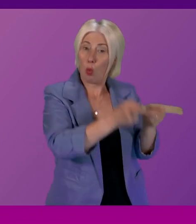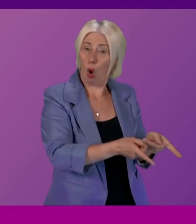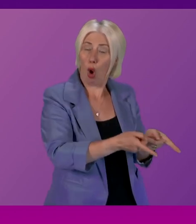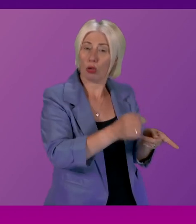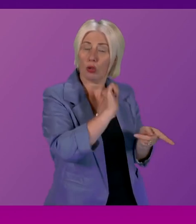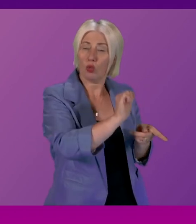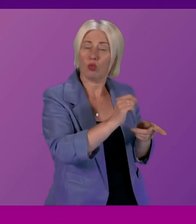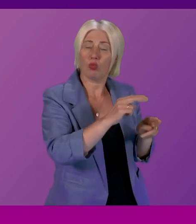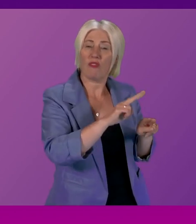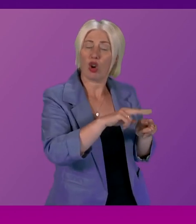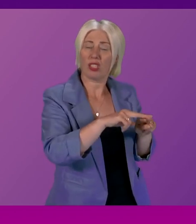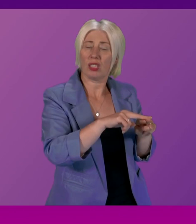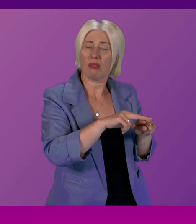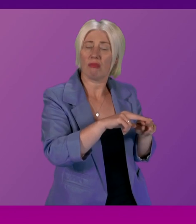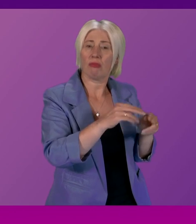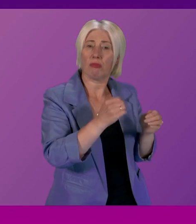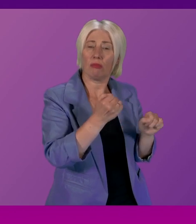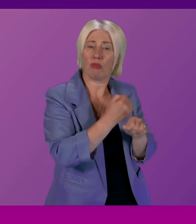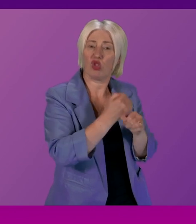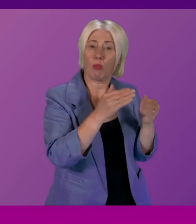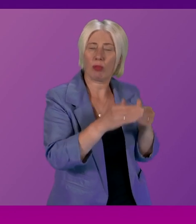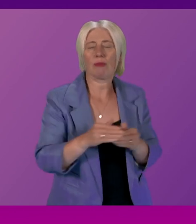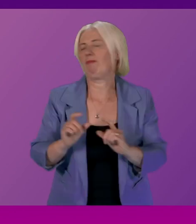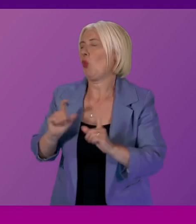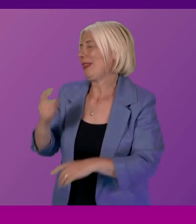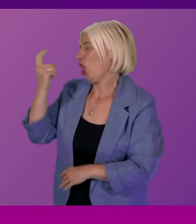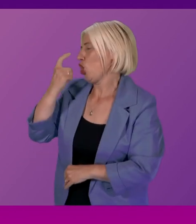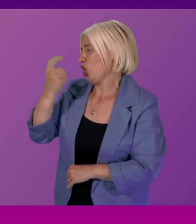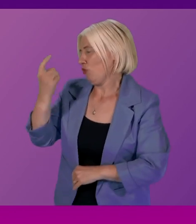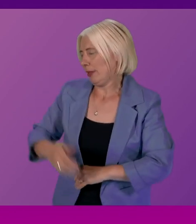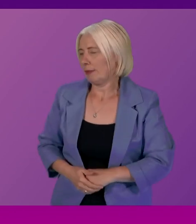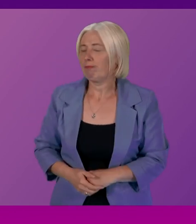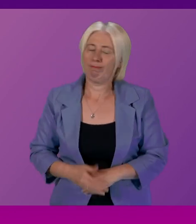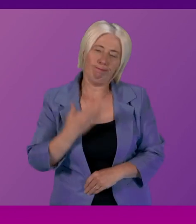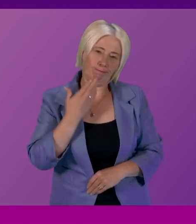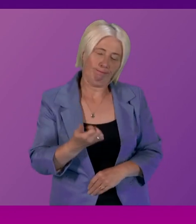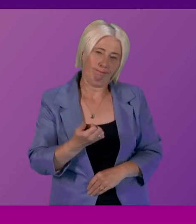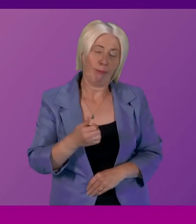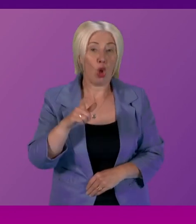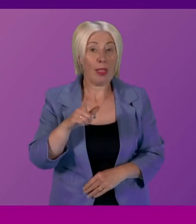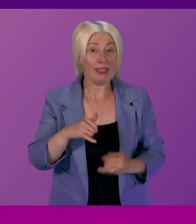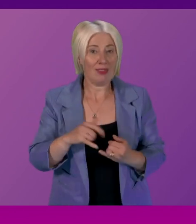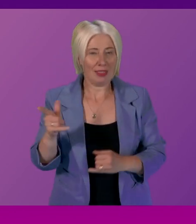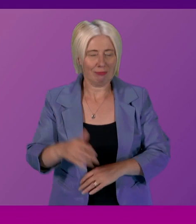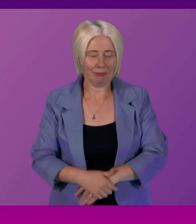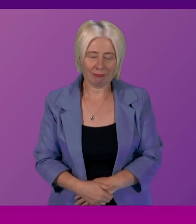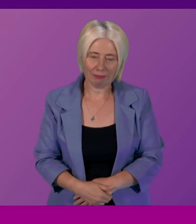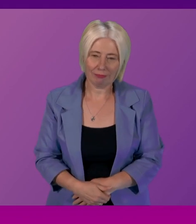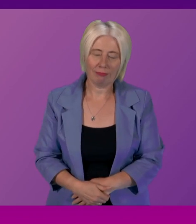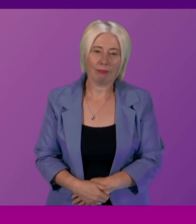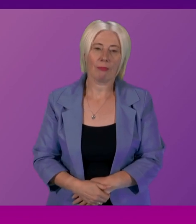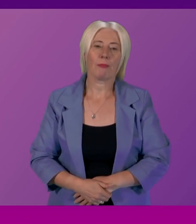shipyard it's still under consideration thank you I'm Colette Stevenson thanks very much for